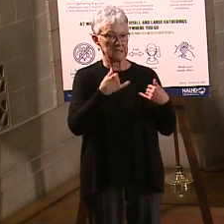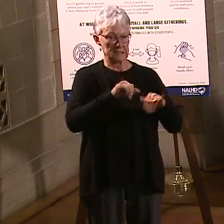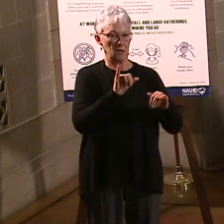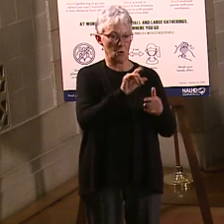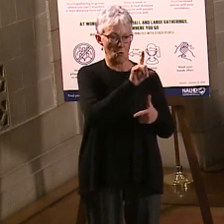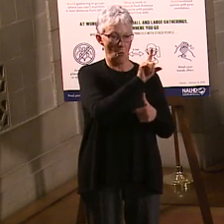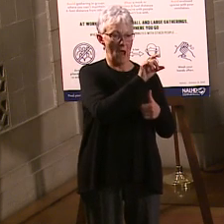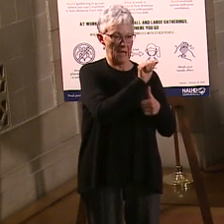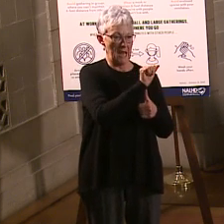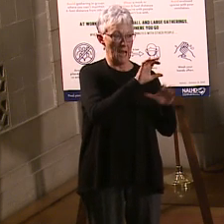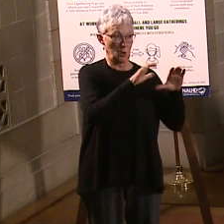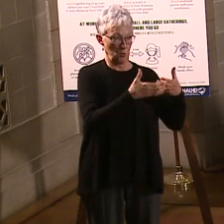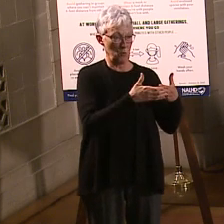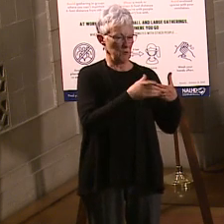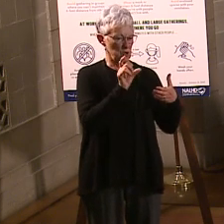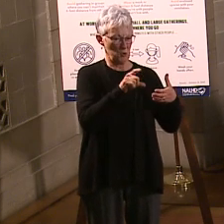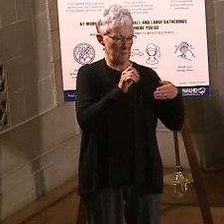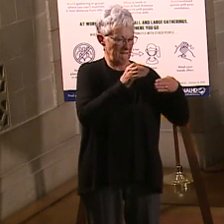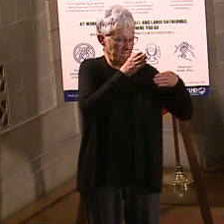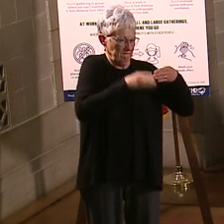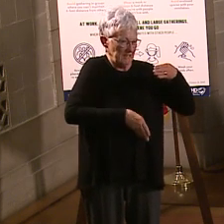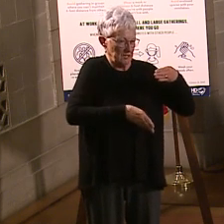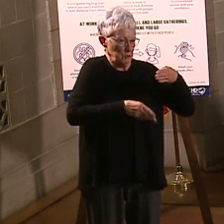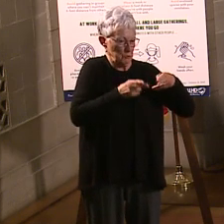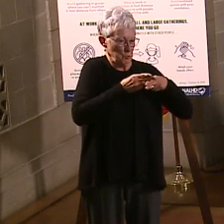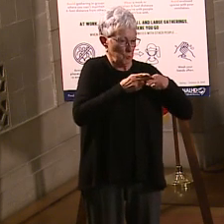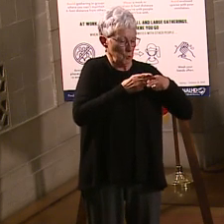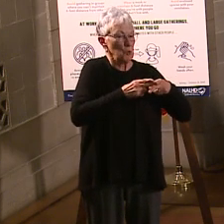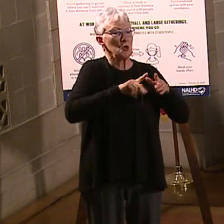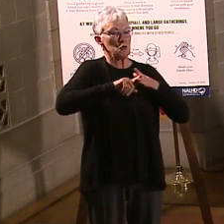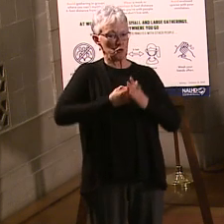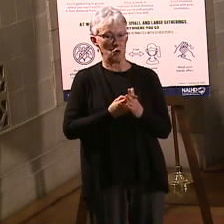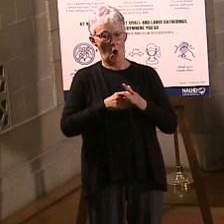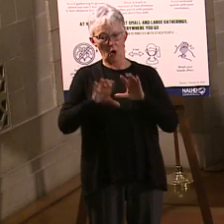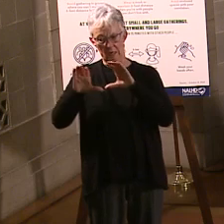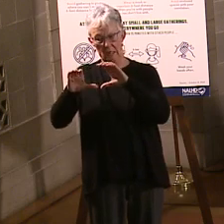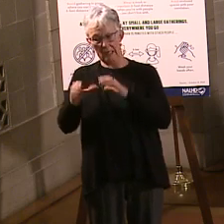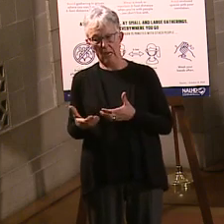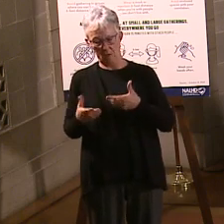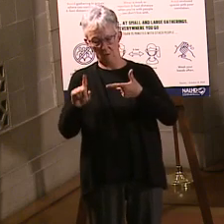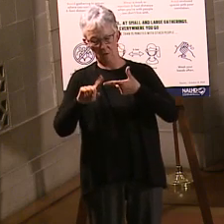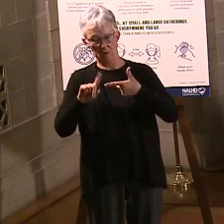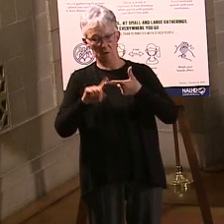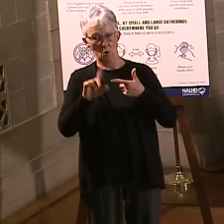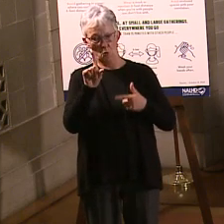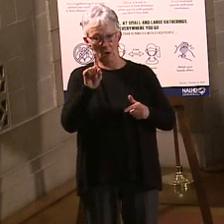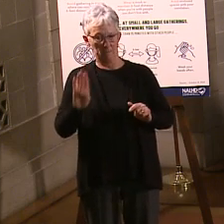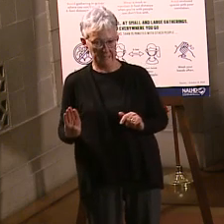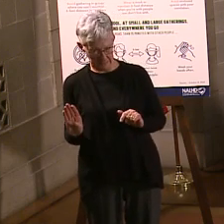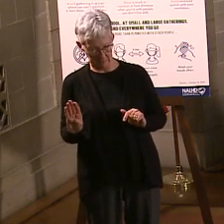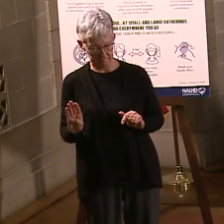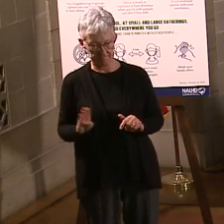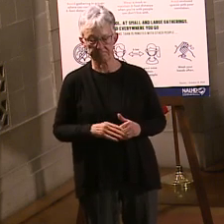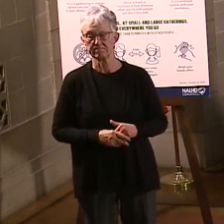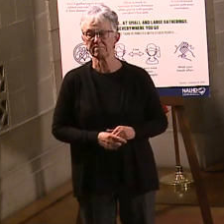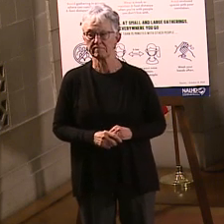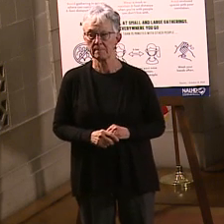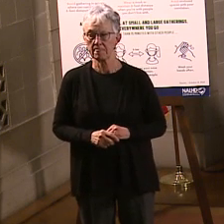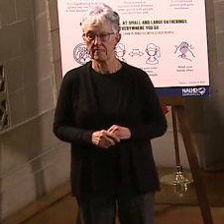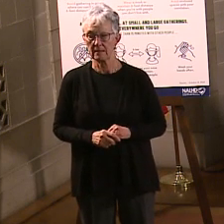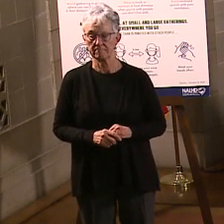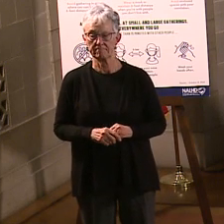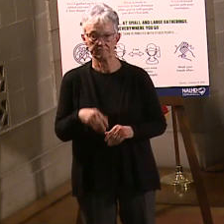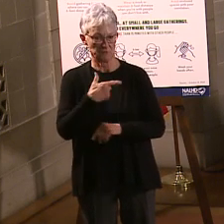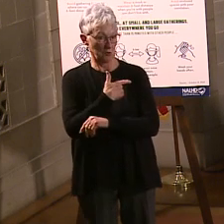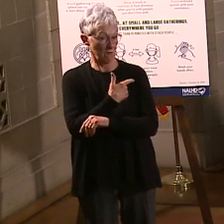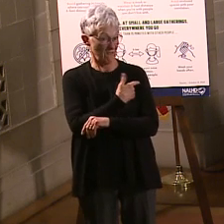that's where we expect that to go. Also, a couple of things. We've got a couple of people here to talk vaccine program